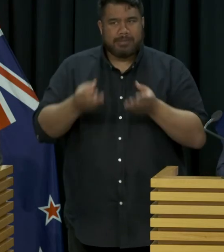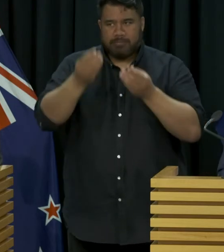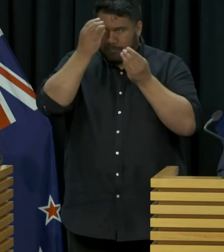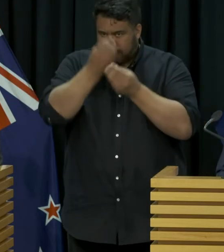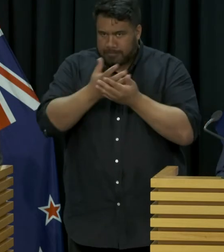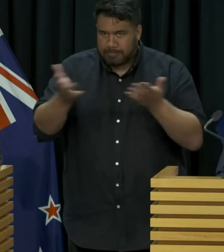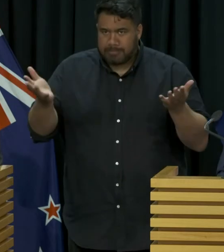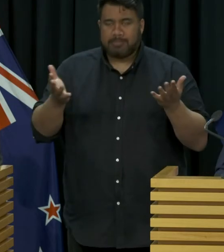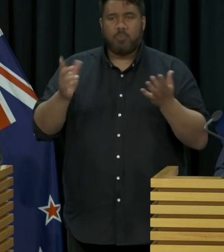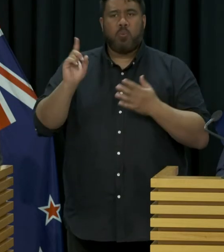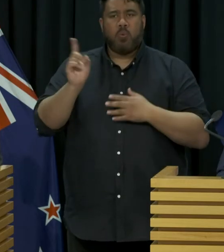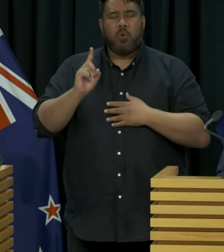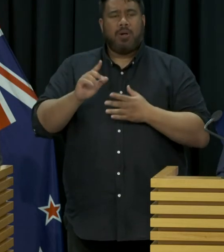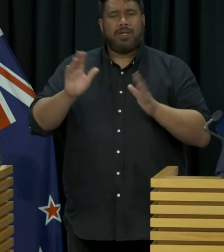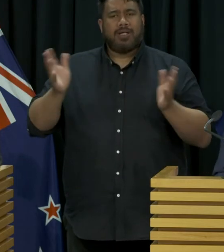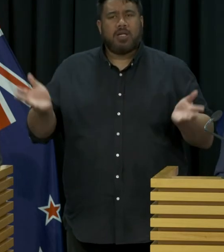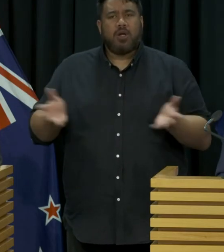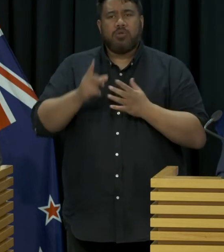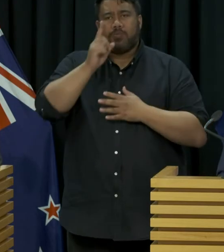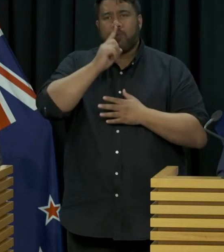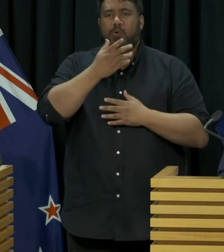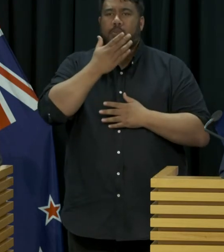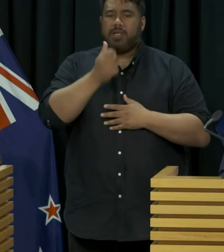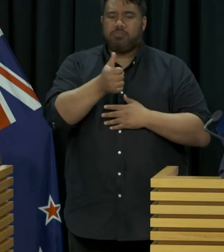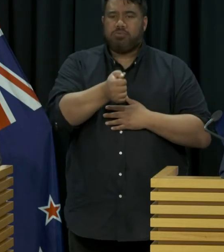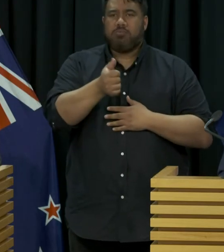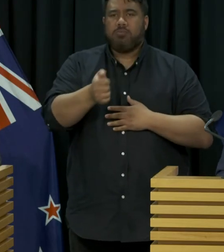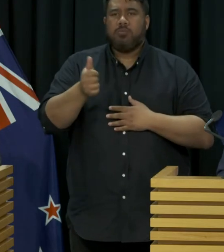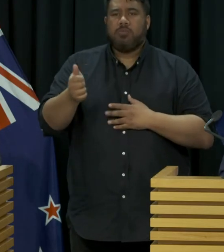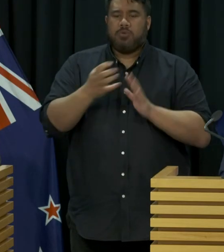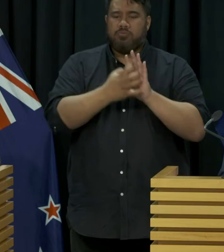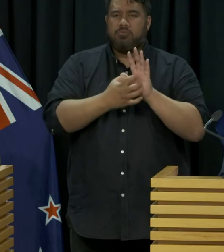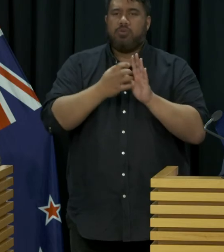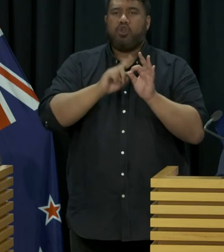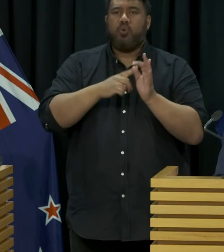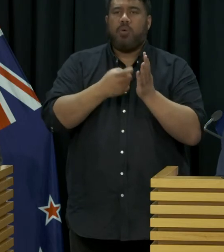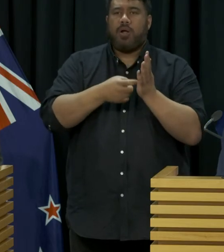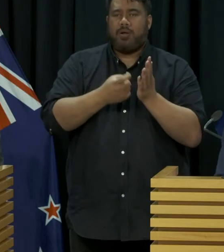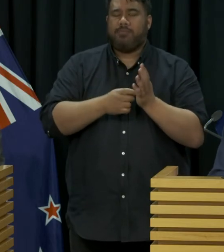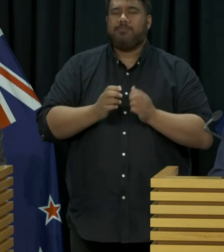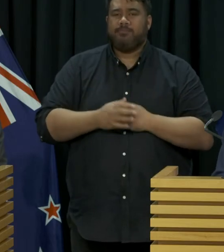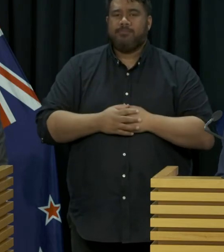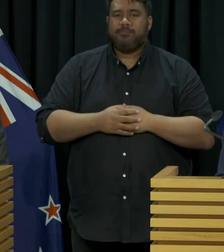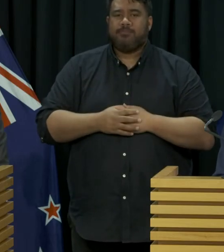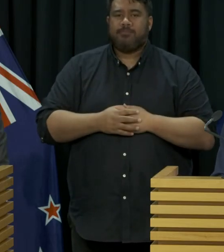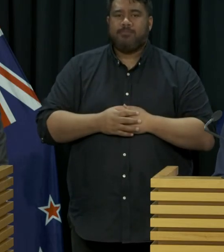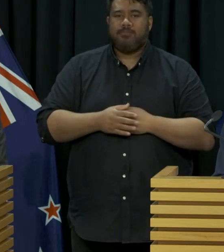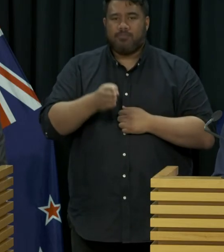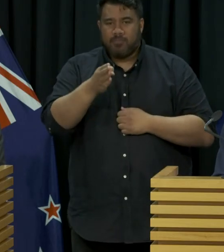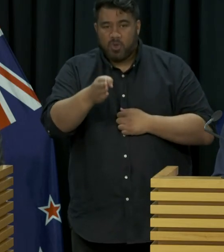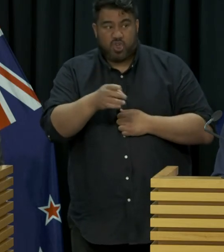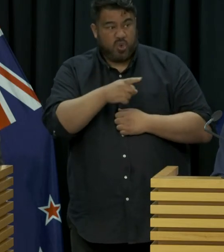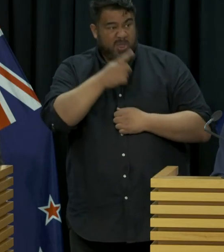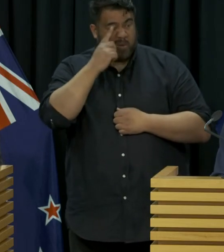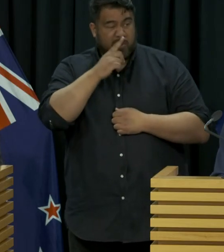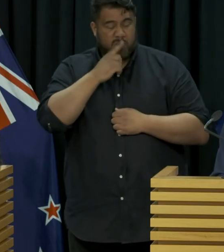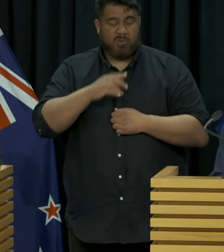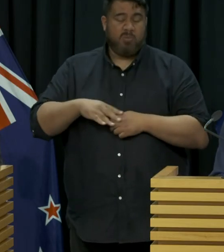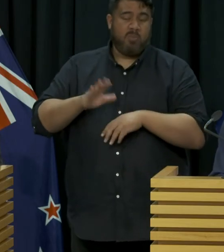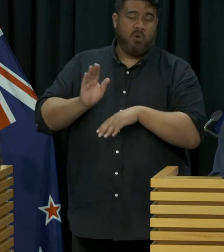actually carried that message through so I'm hopeful that we will see New Zealanders responding to that over the next year people are becoming complacent then